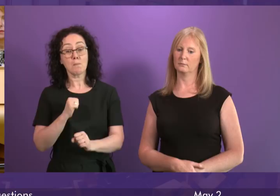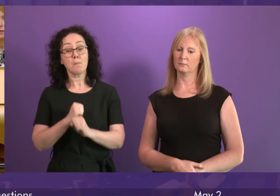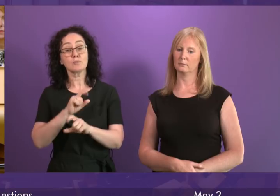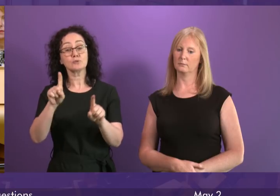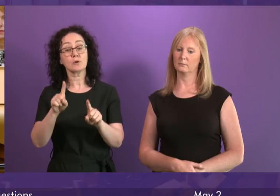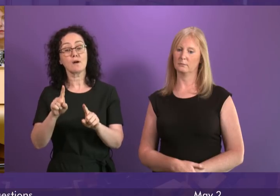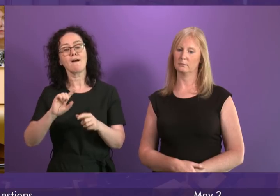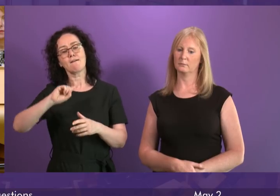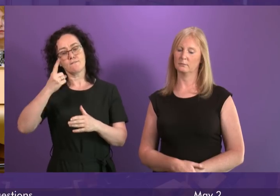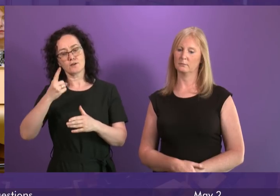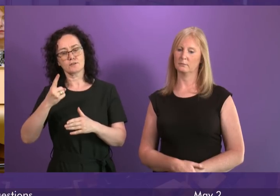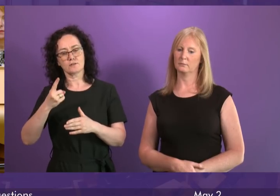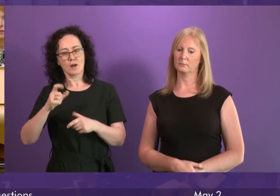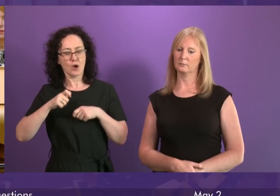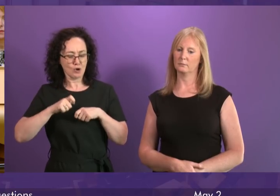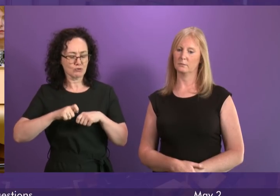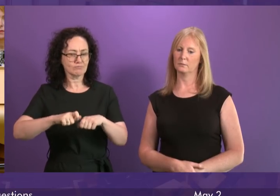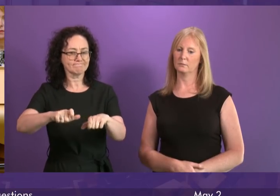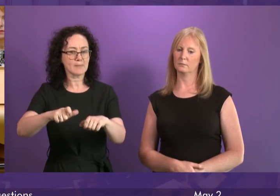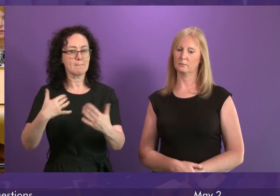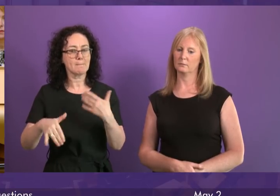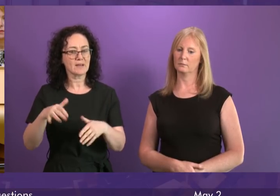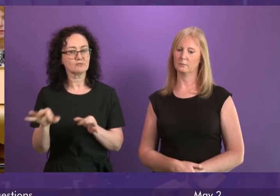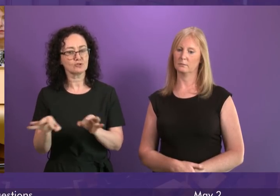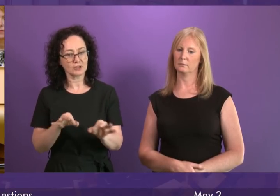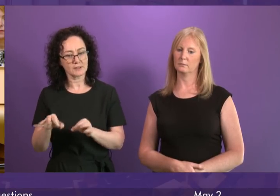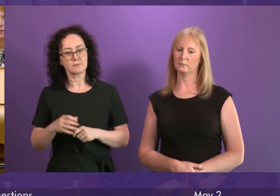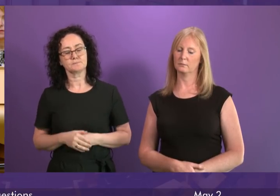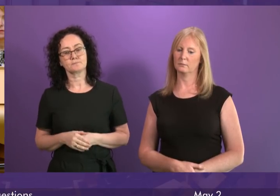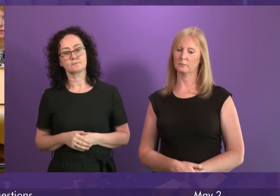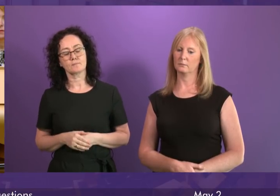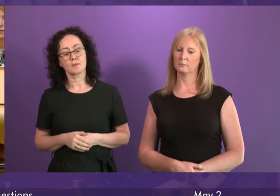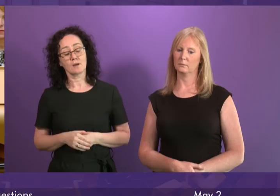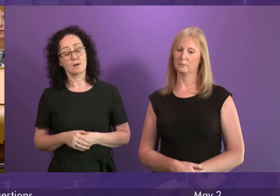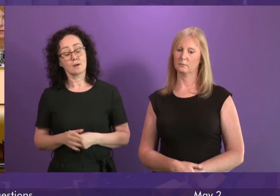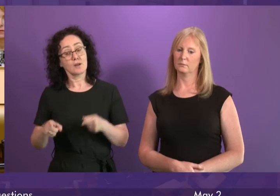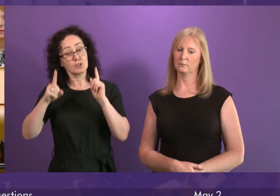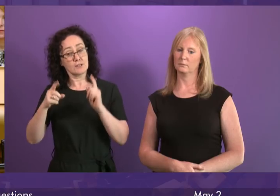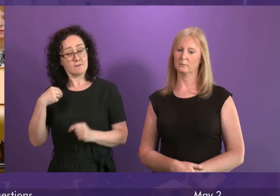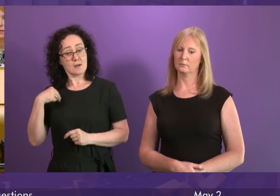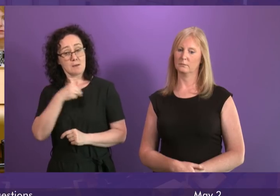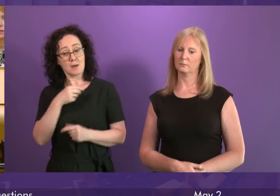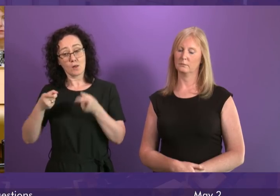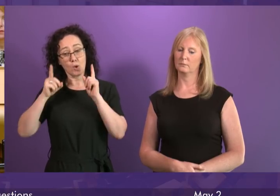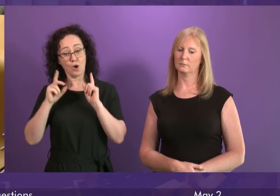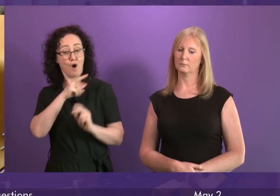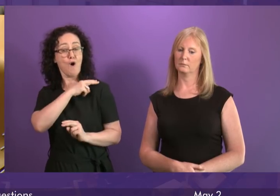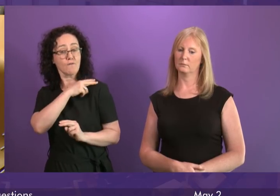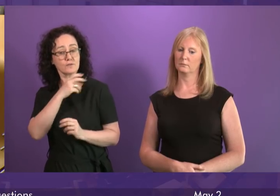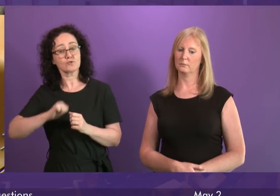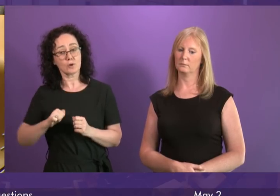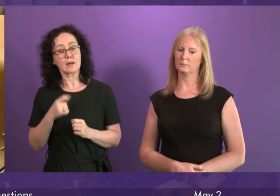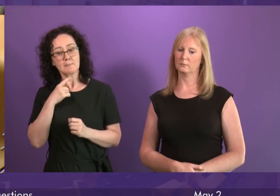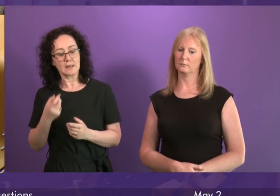of over treatment as I said the chief medical officer for Scotland is convening a short life working group of experts to examine prescribing trends